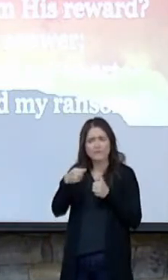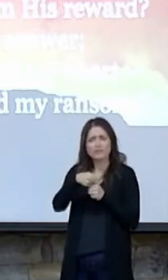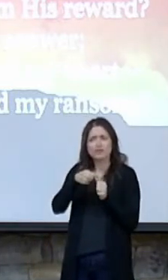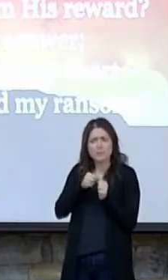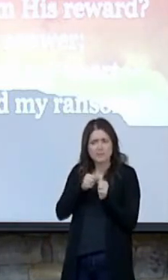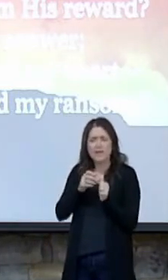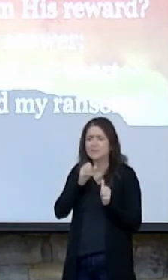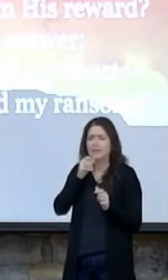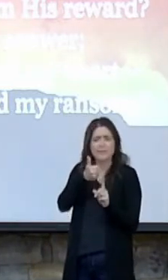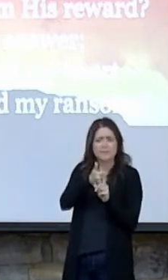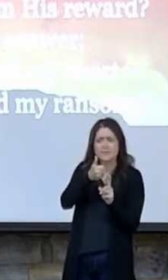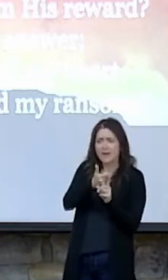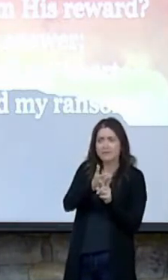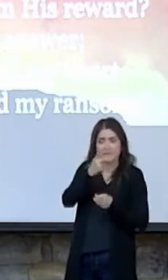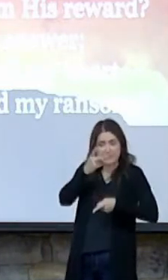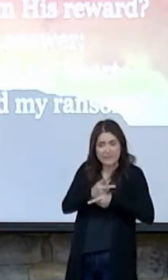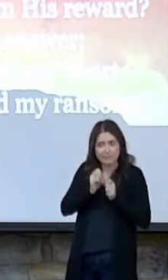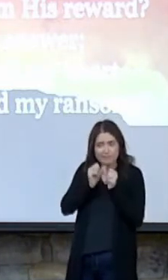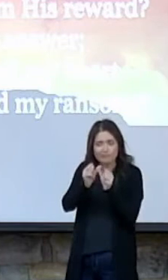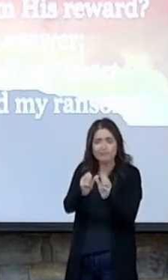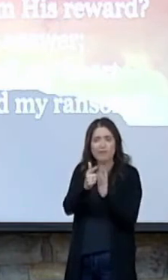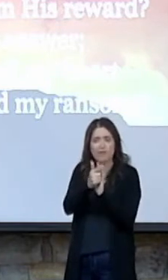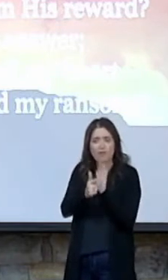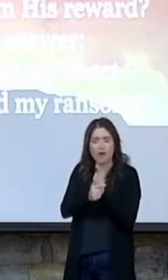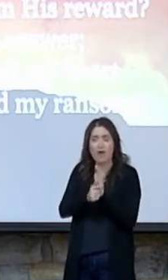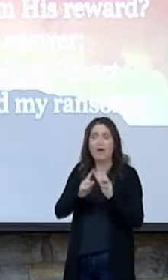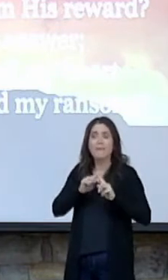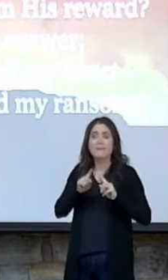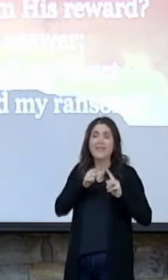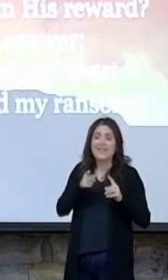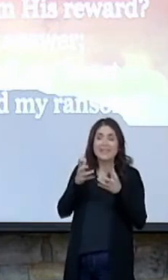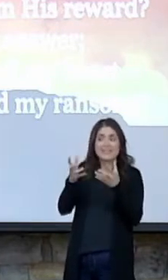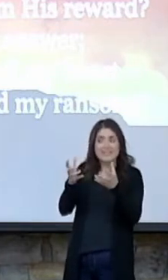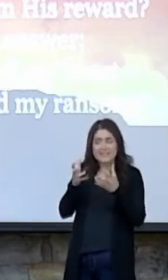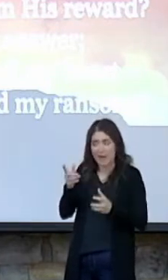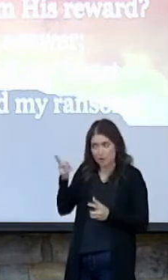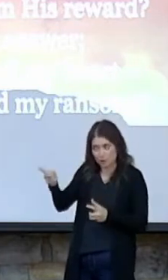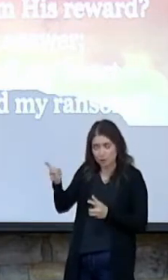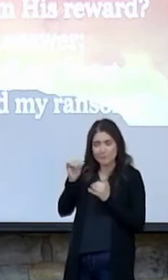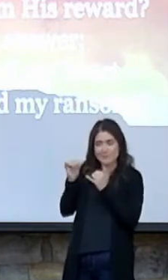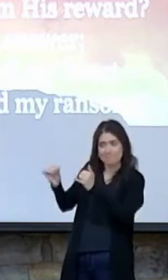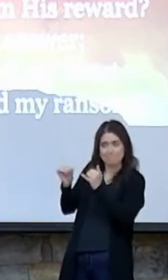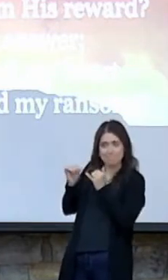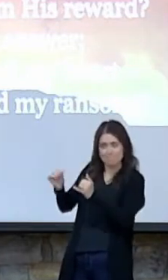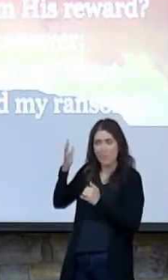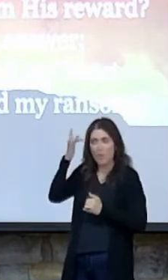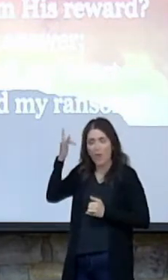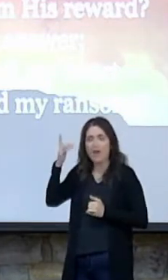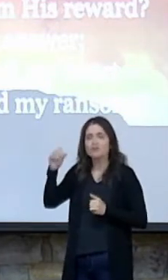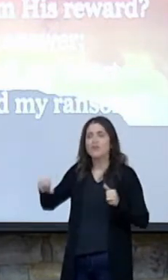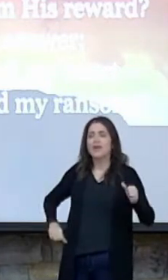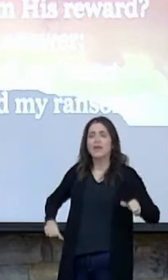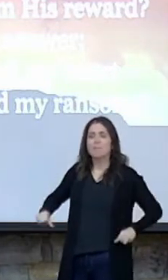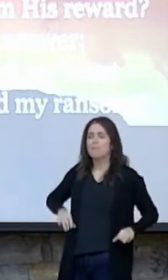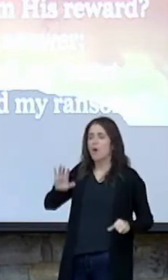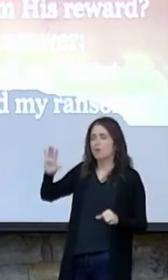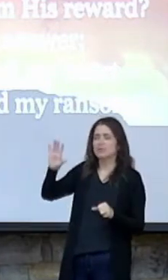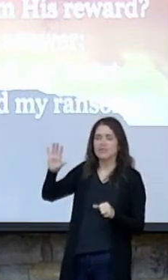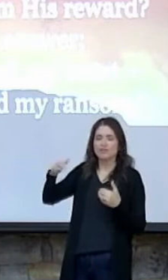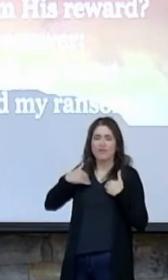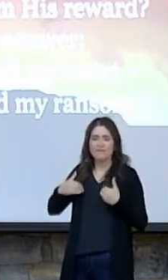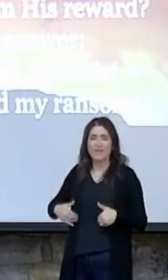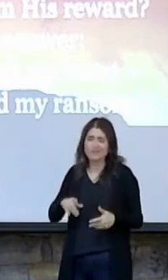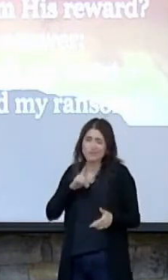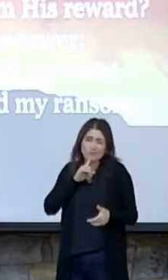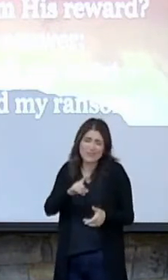do not themselves keep the law, but they desire to have you circumcised that they may boast in your flesh. They